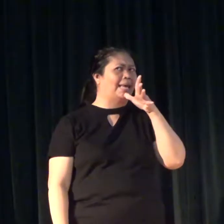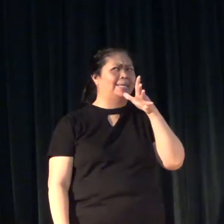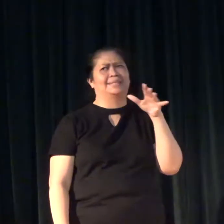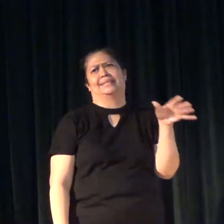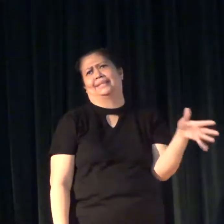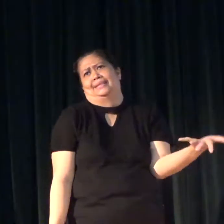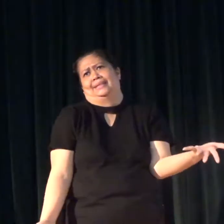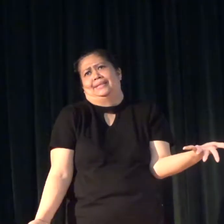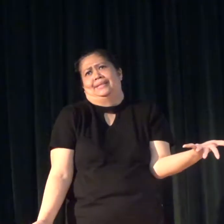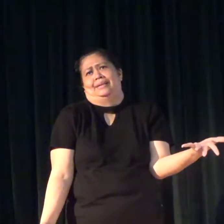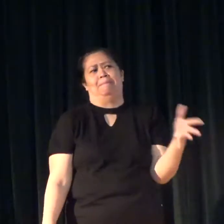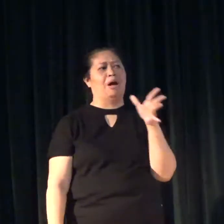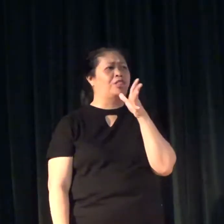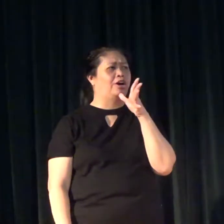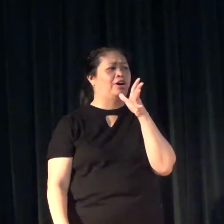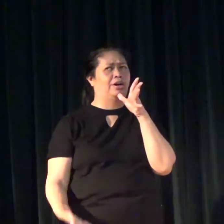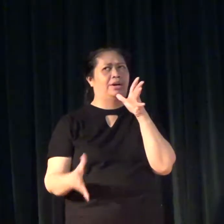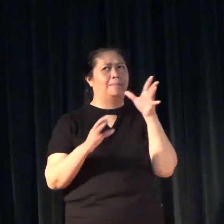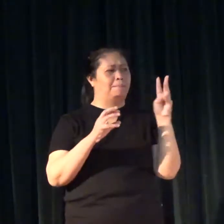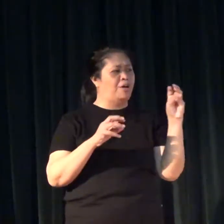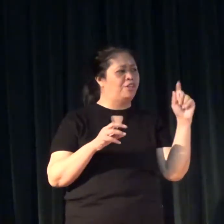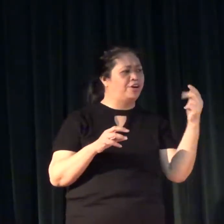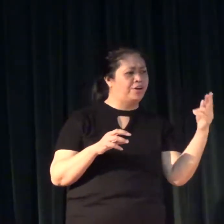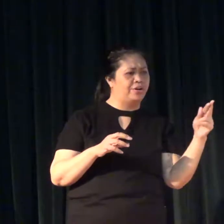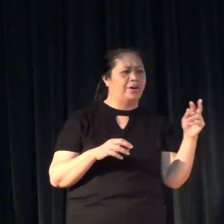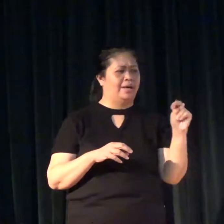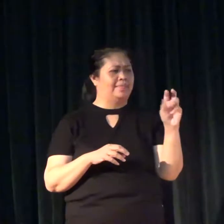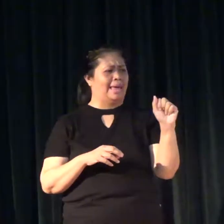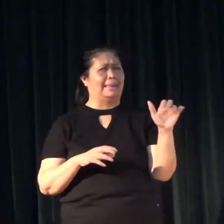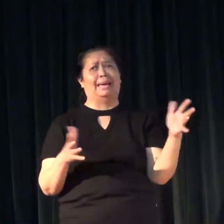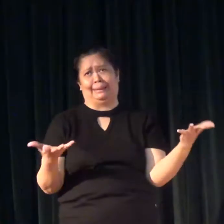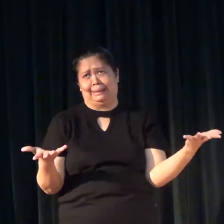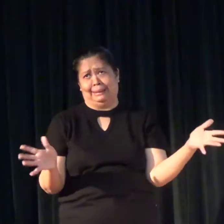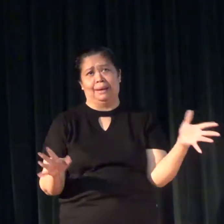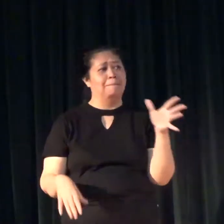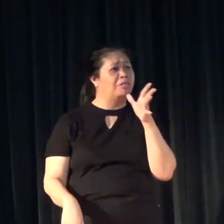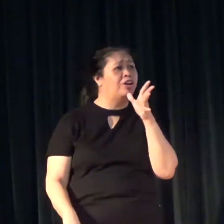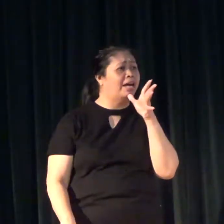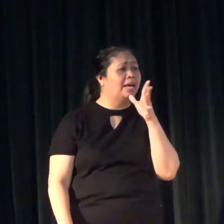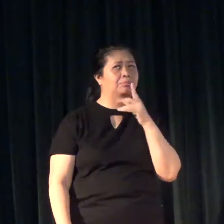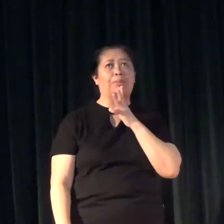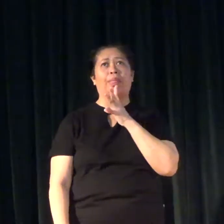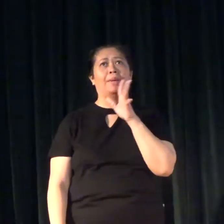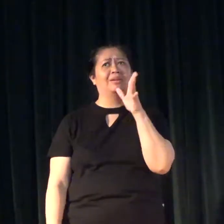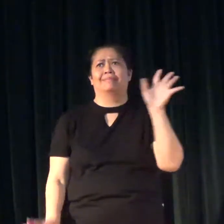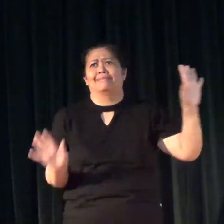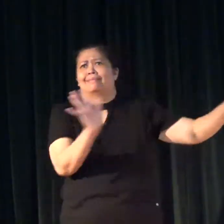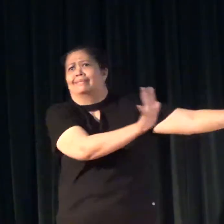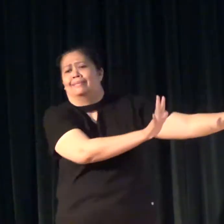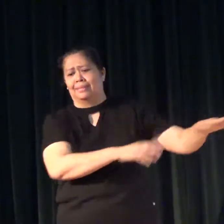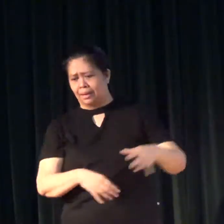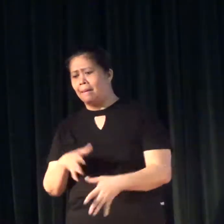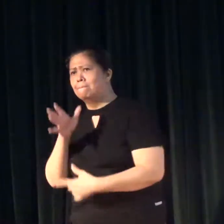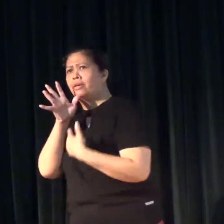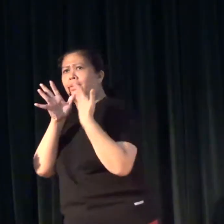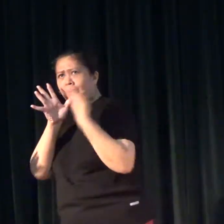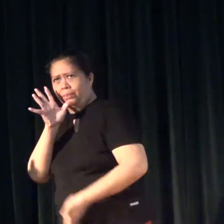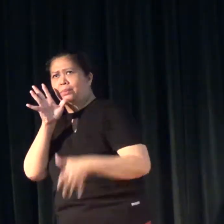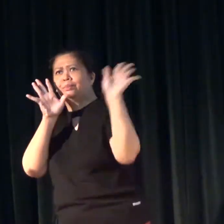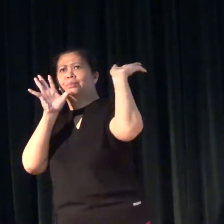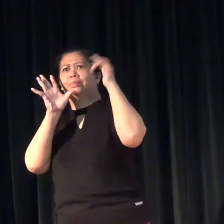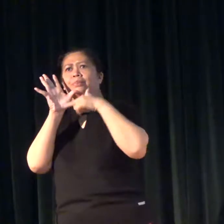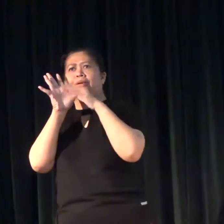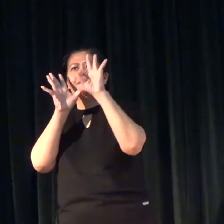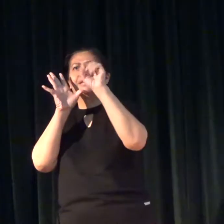is not even worthy of discussion when you talk about FSL and